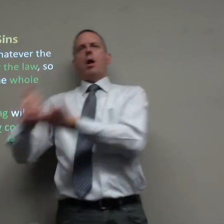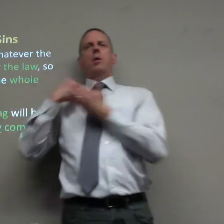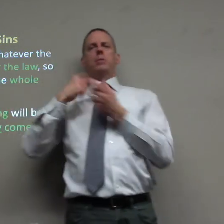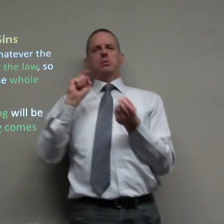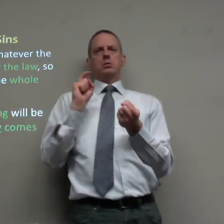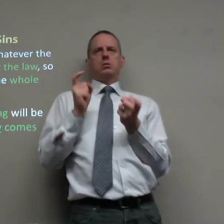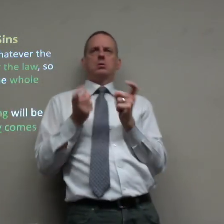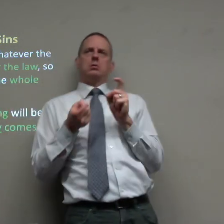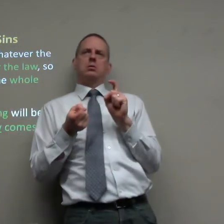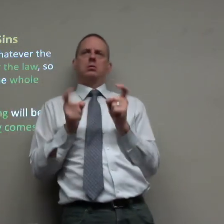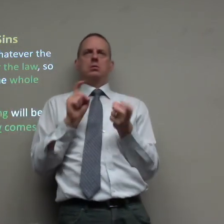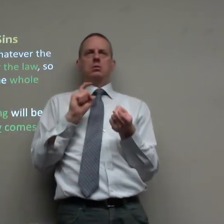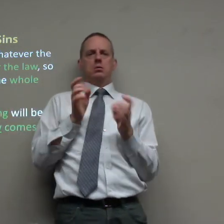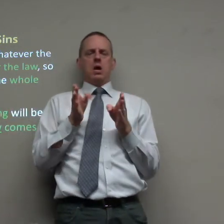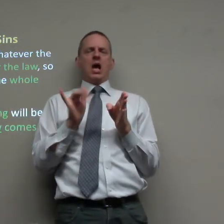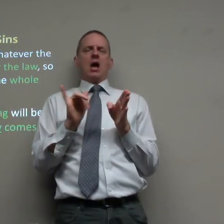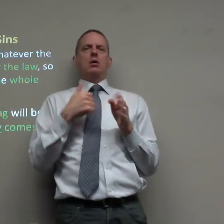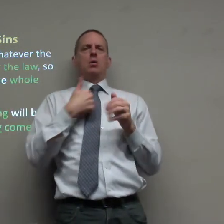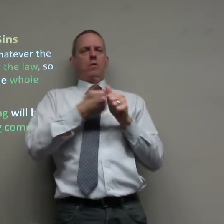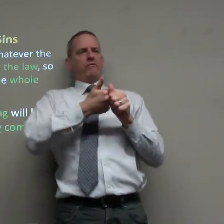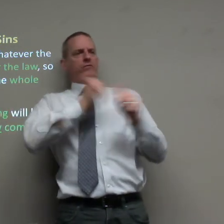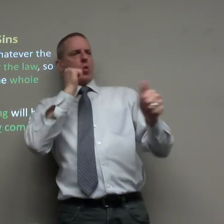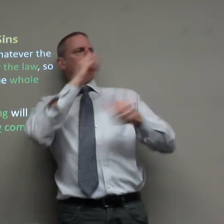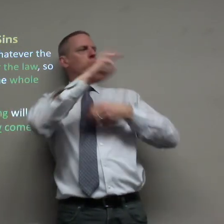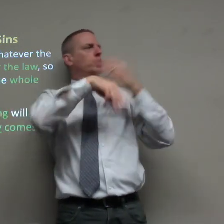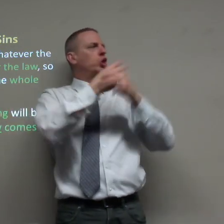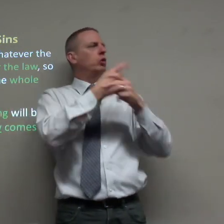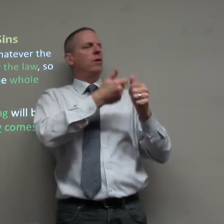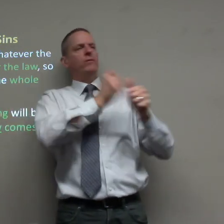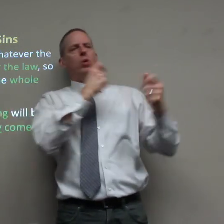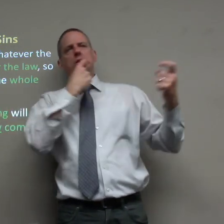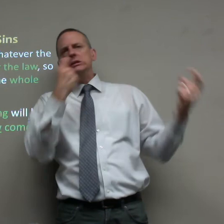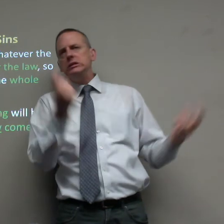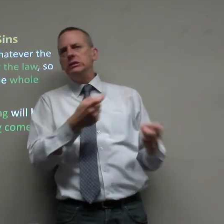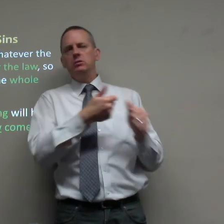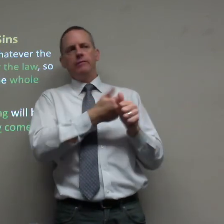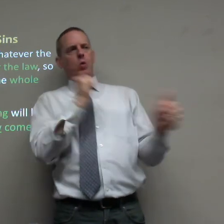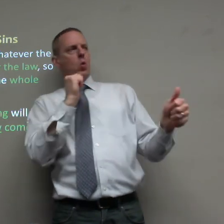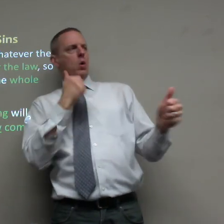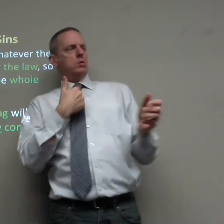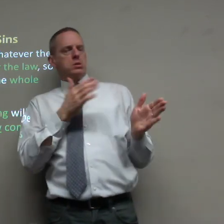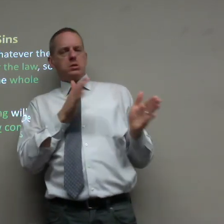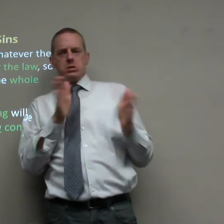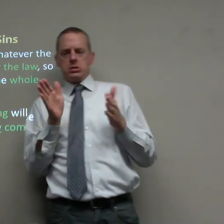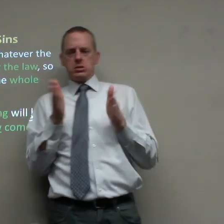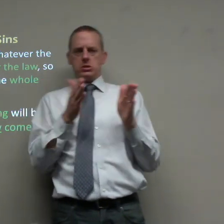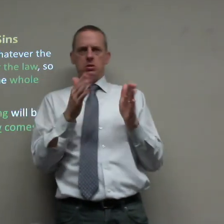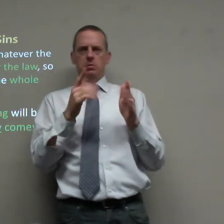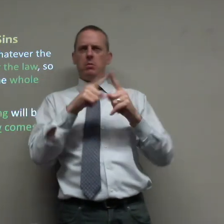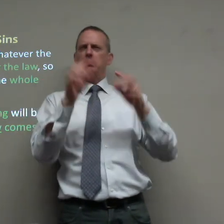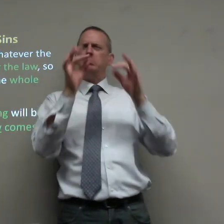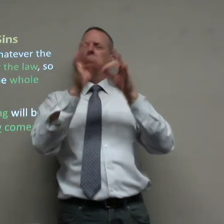The Bible helps us change. It's that we destroy from the world's thing. We destroy from sin.